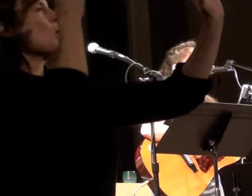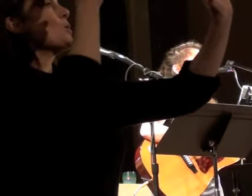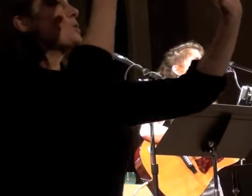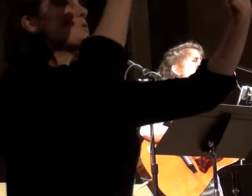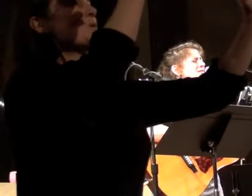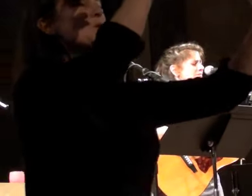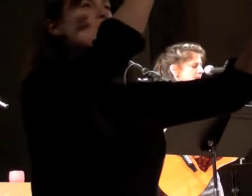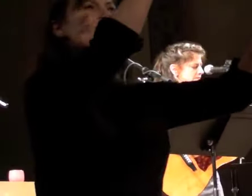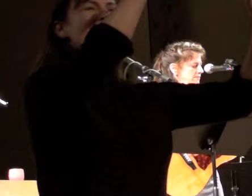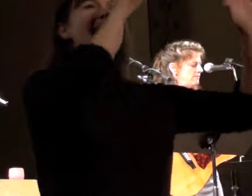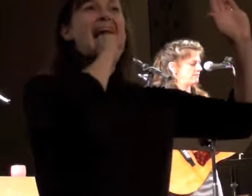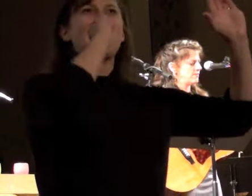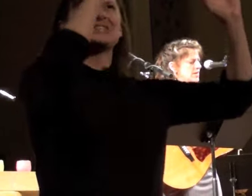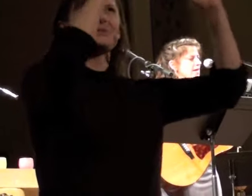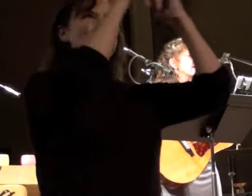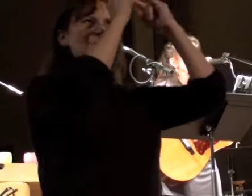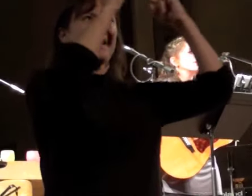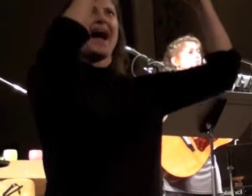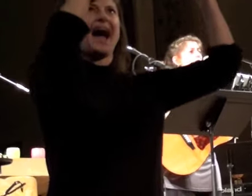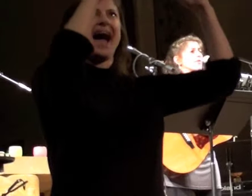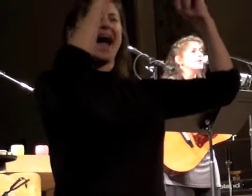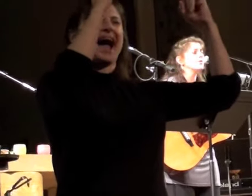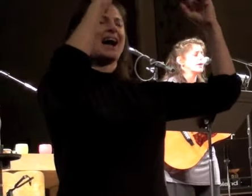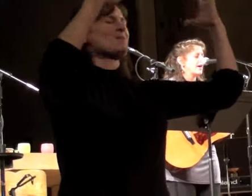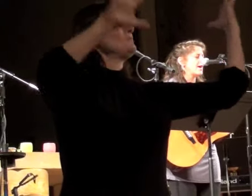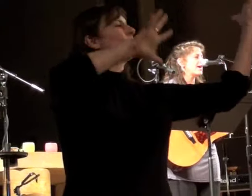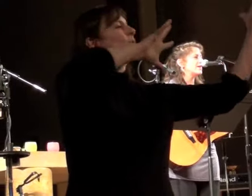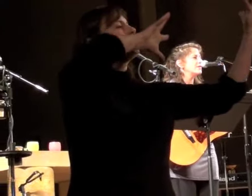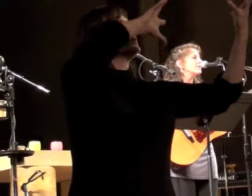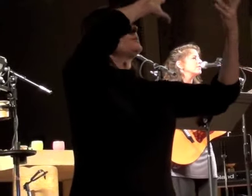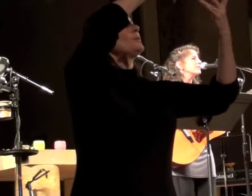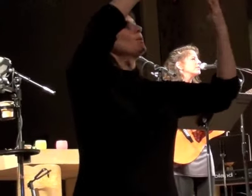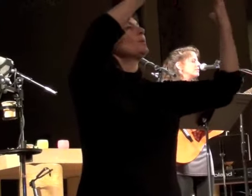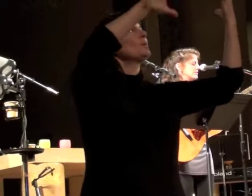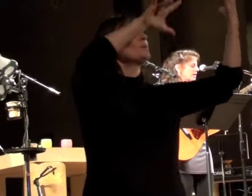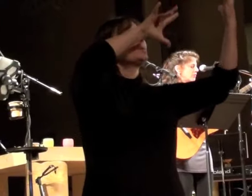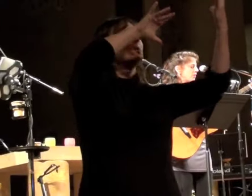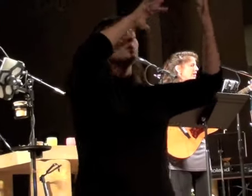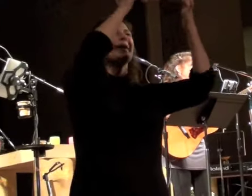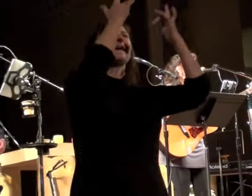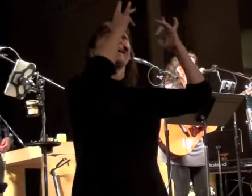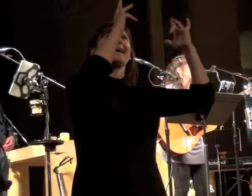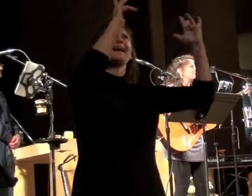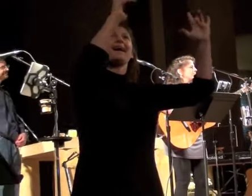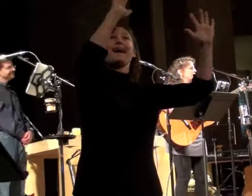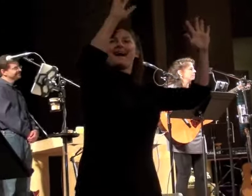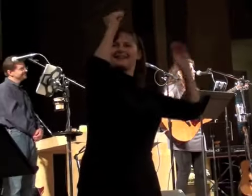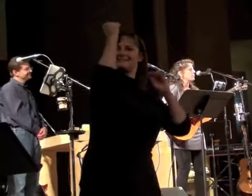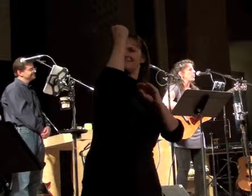in the air, and feathered canyons everywhere.